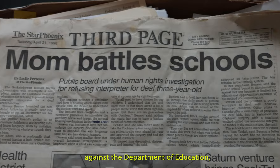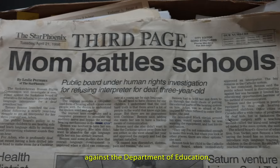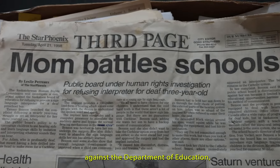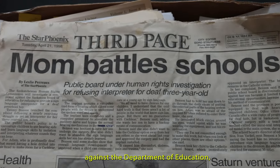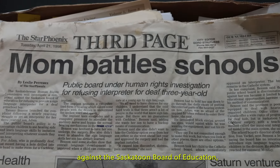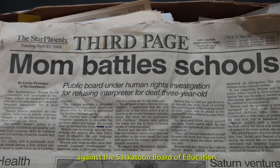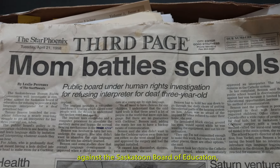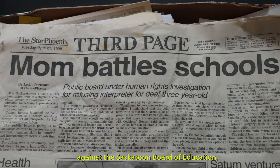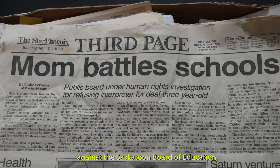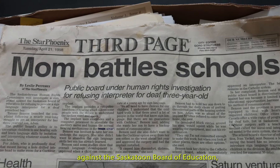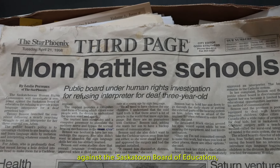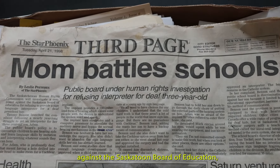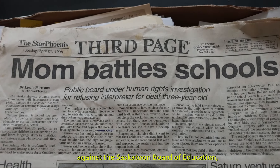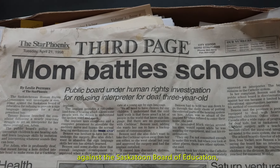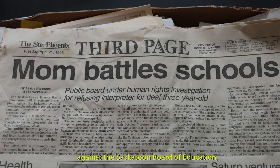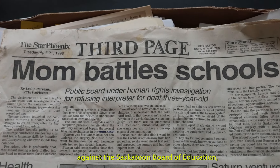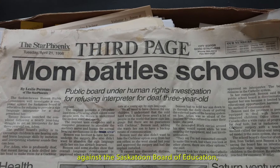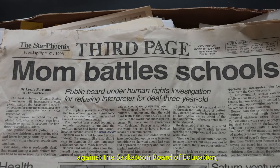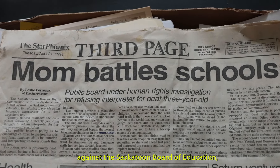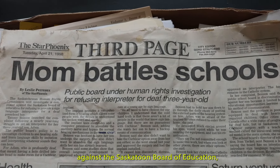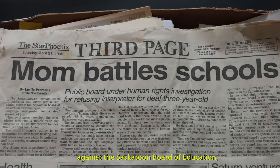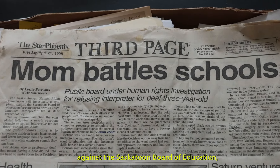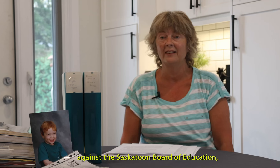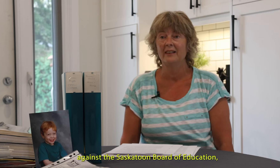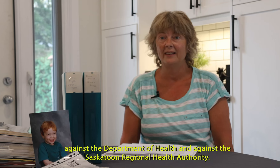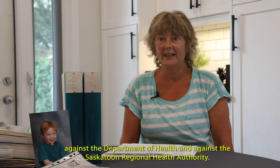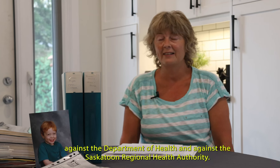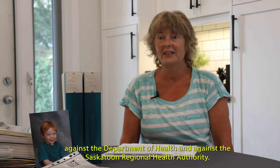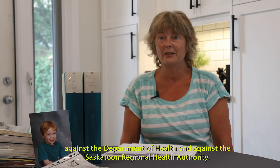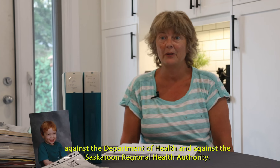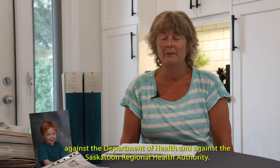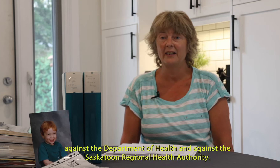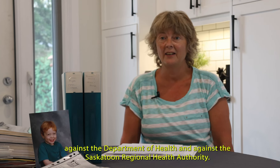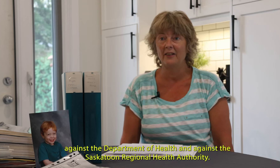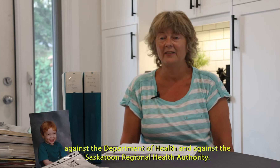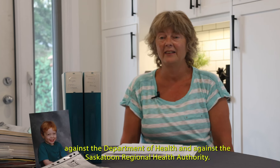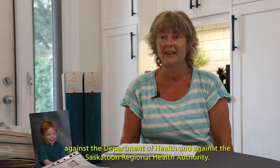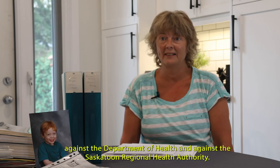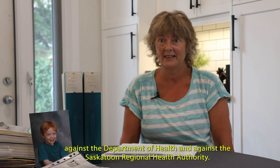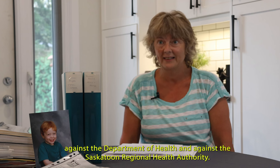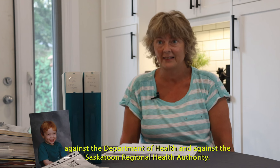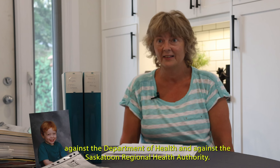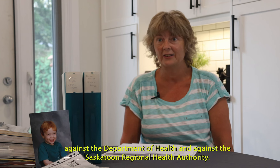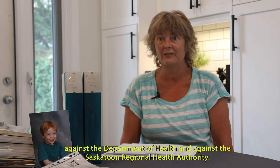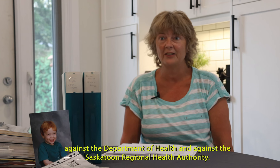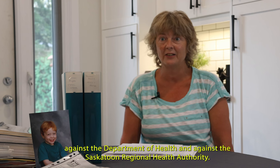Education, against the Saskatoon Board of Education, against the Department of Health and against the Saskatoon Regional